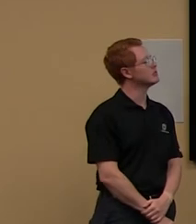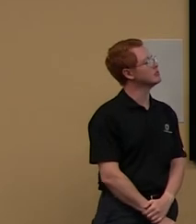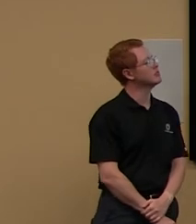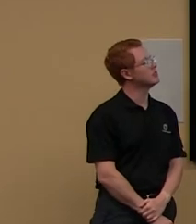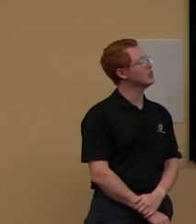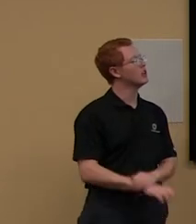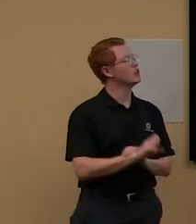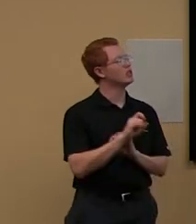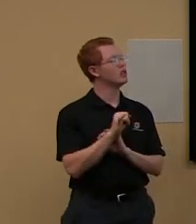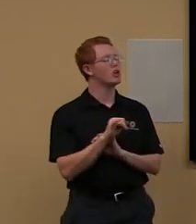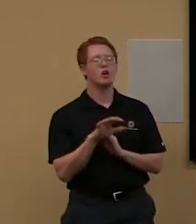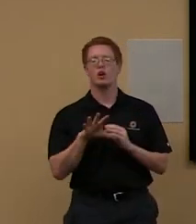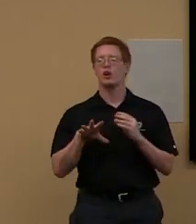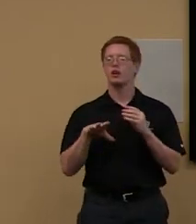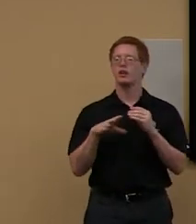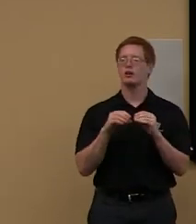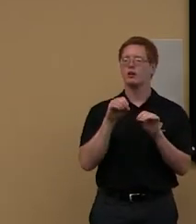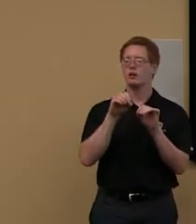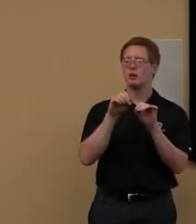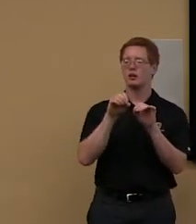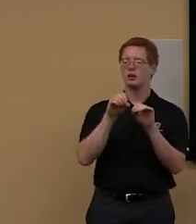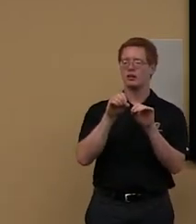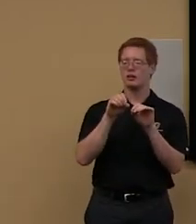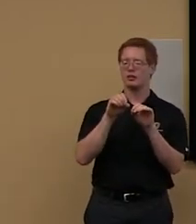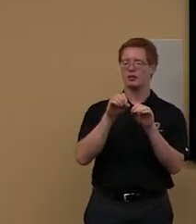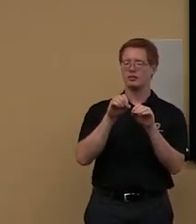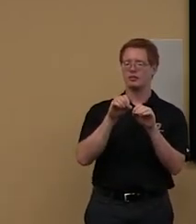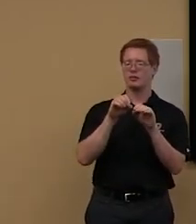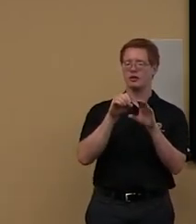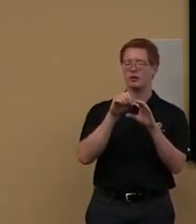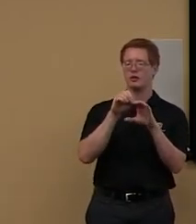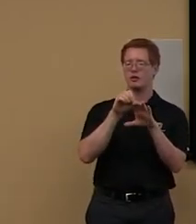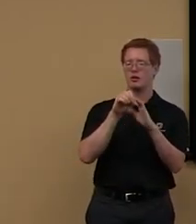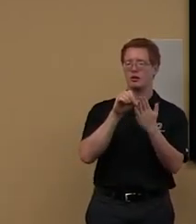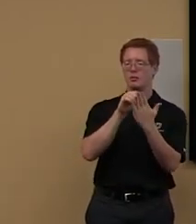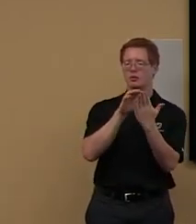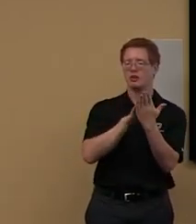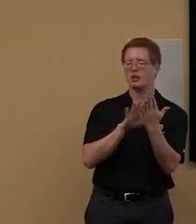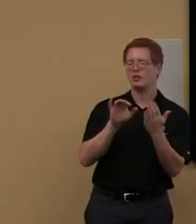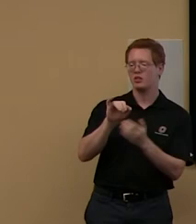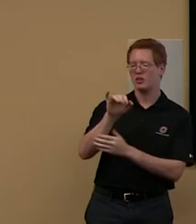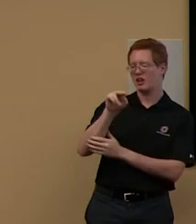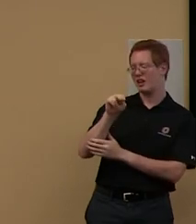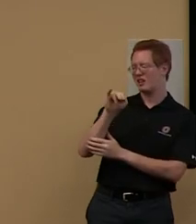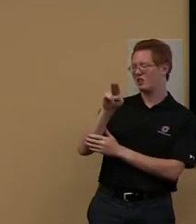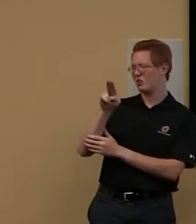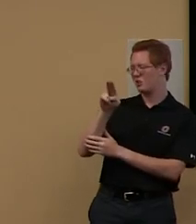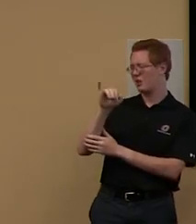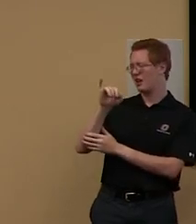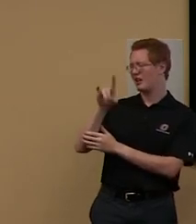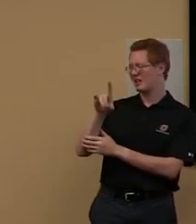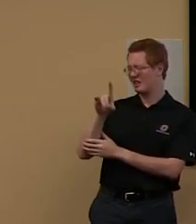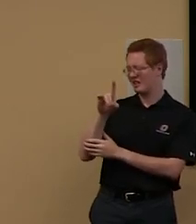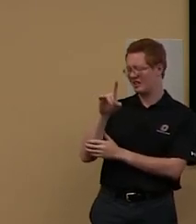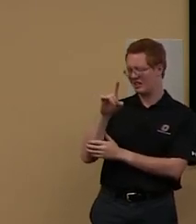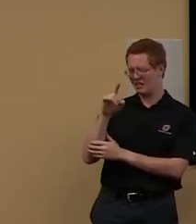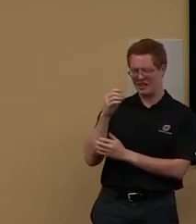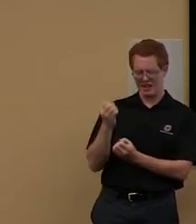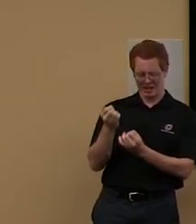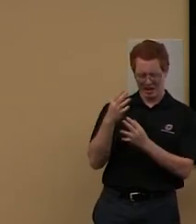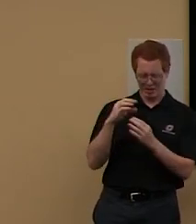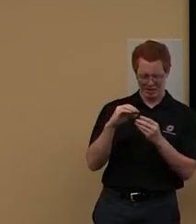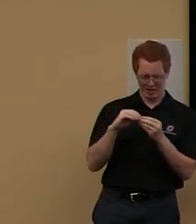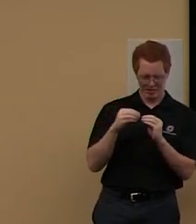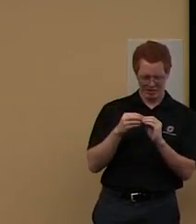So if you put your NUID number in, and that's that, how many numbers is that? nine? Too many. Too many?